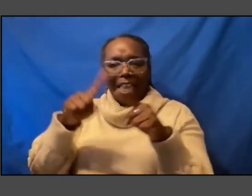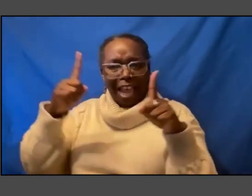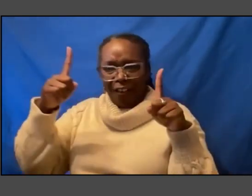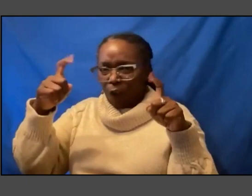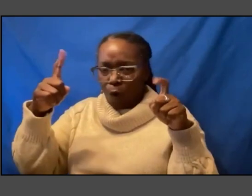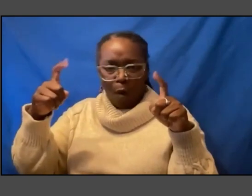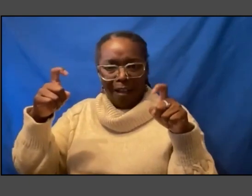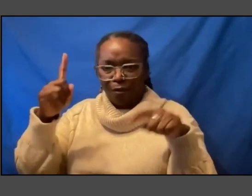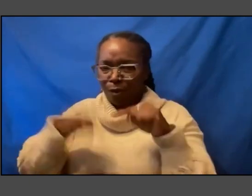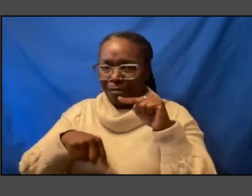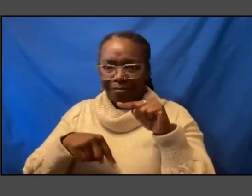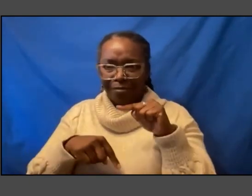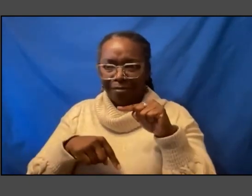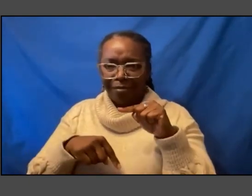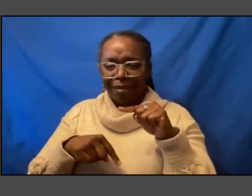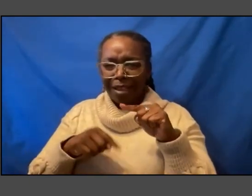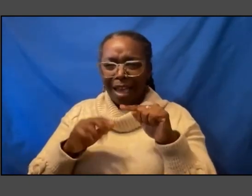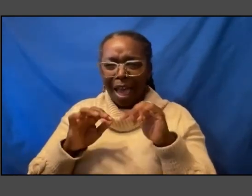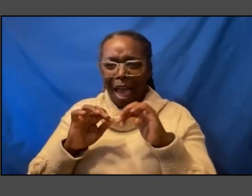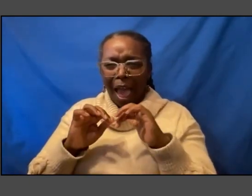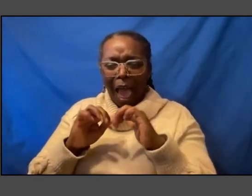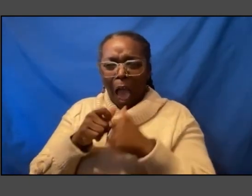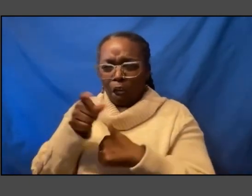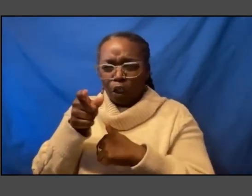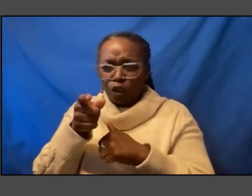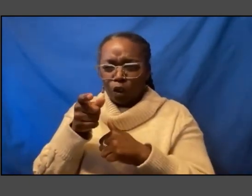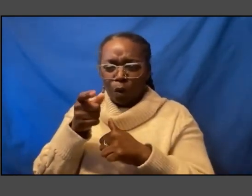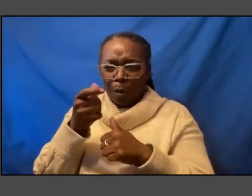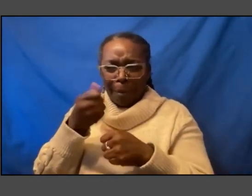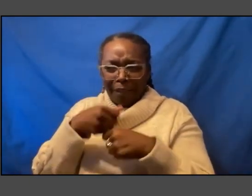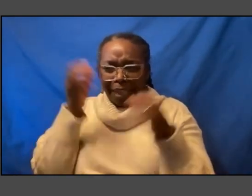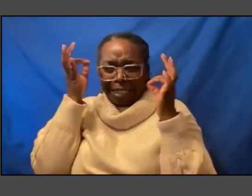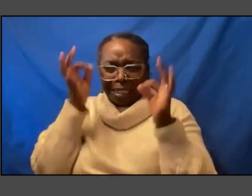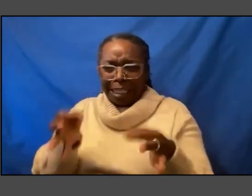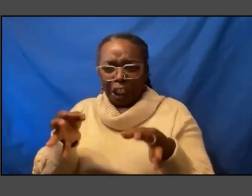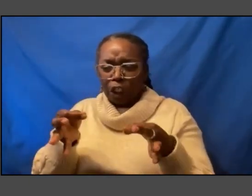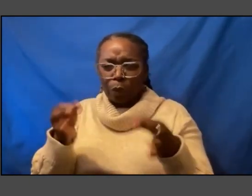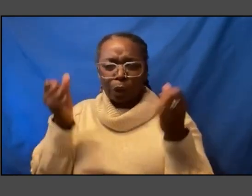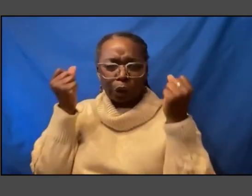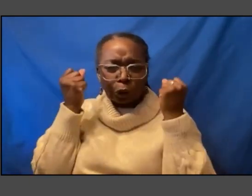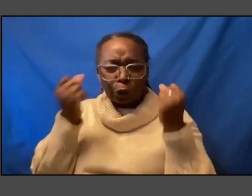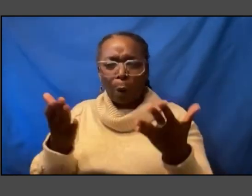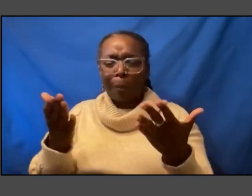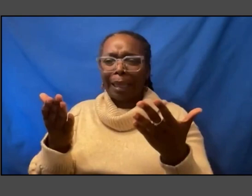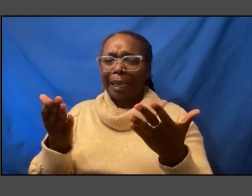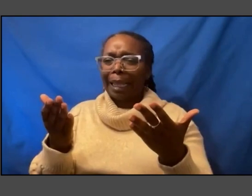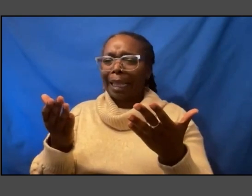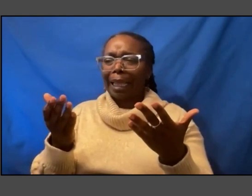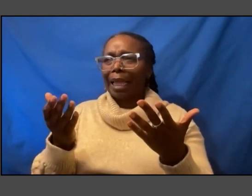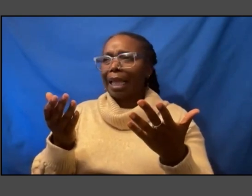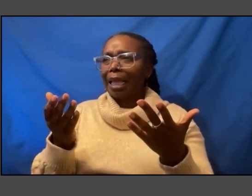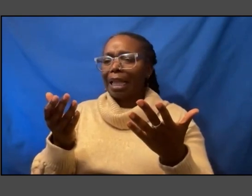did you how did you make that decision with so many uh wrenching and potent objects